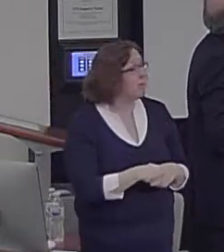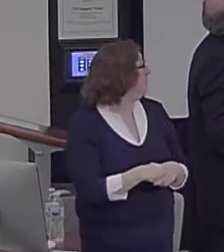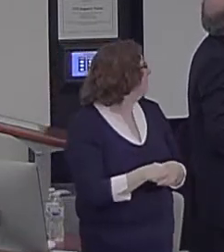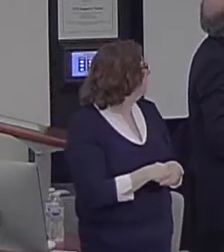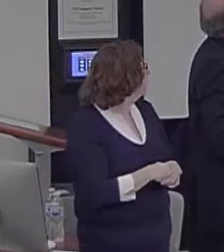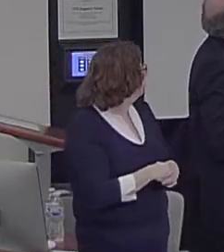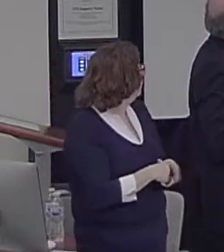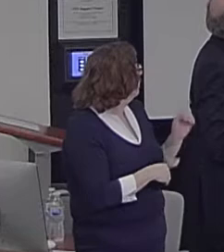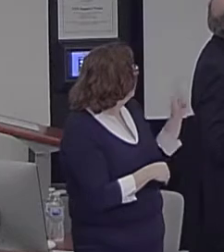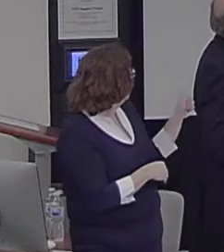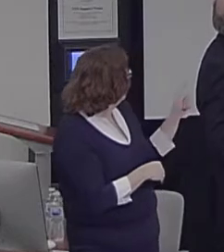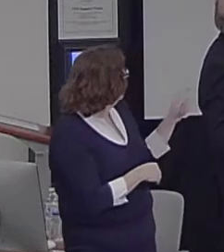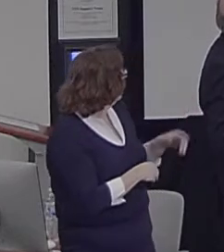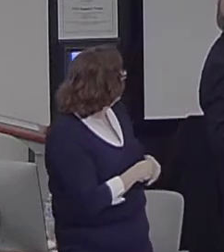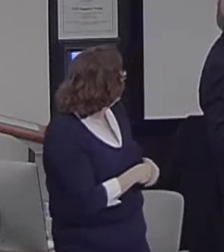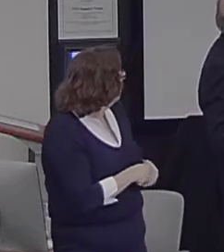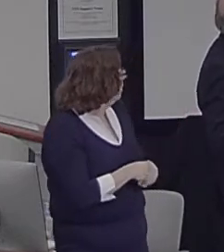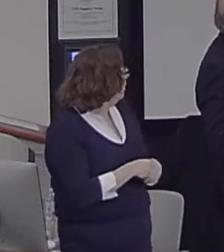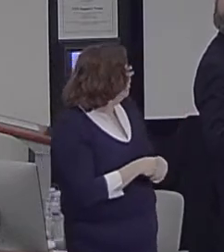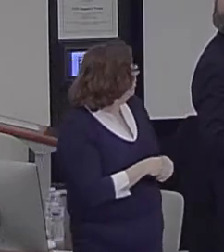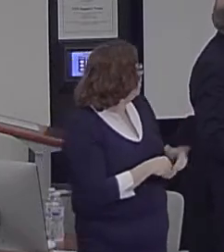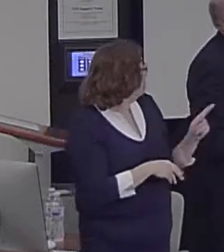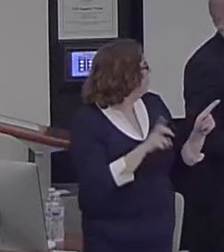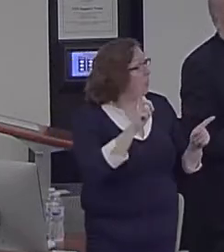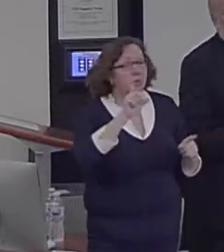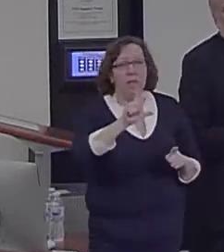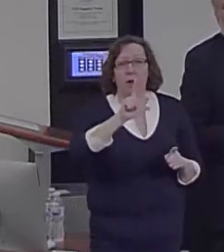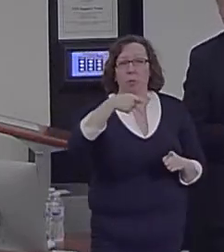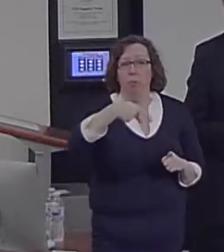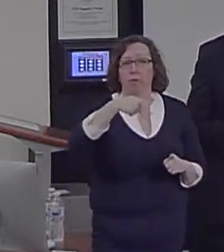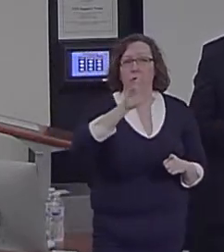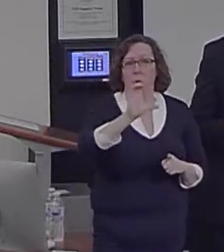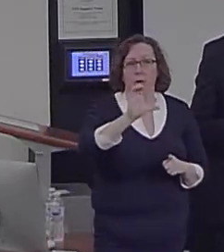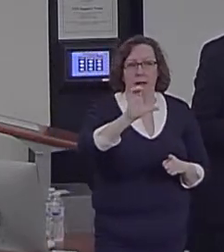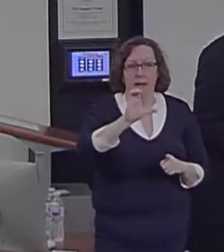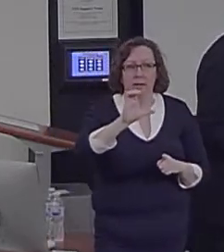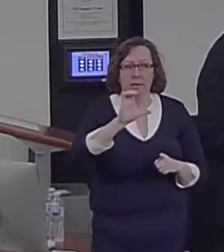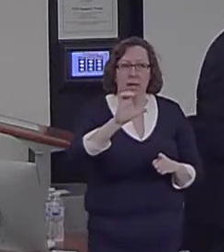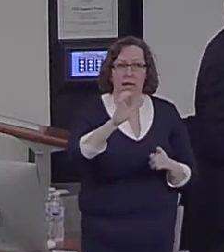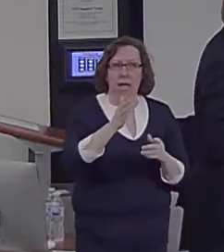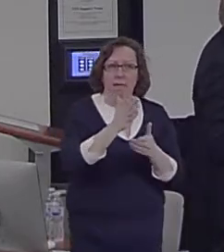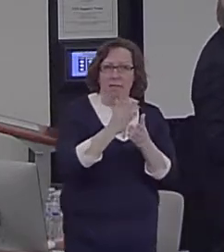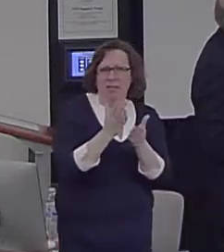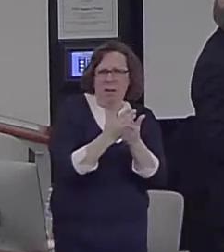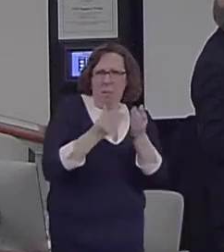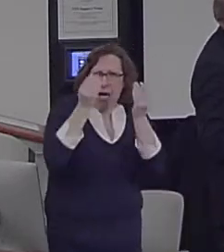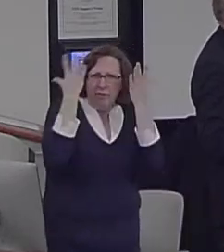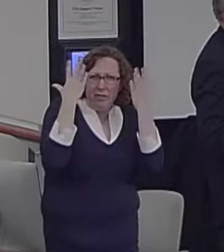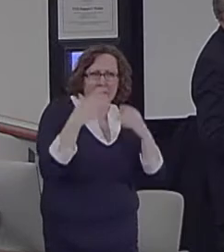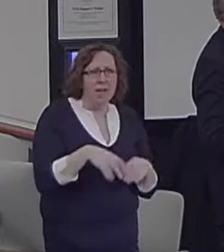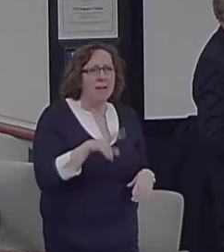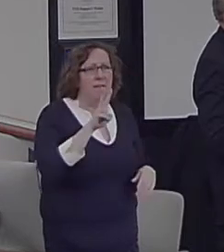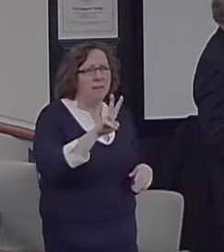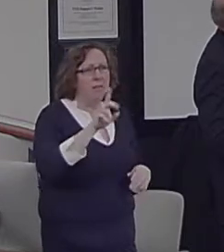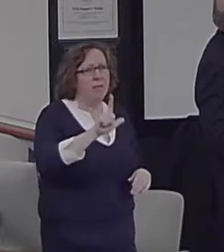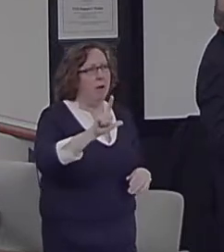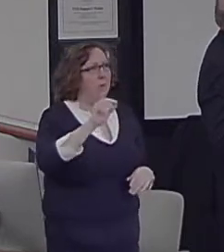dorsolateral prefrontal cortex and the ventrolateral prefrontal cortex.